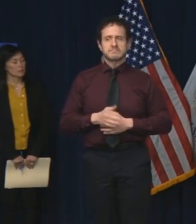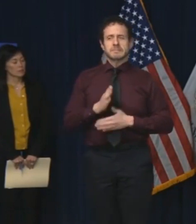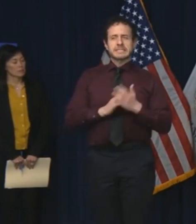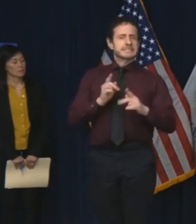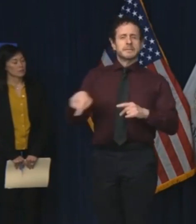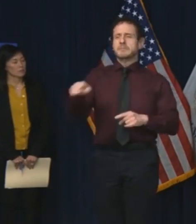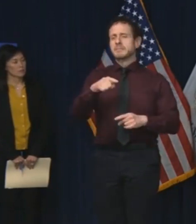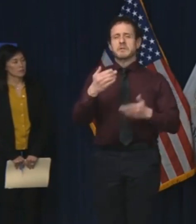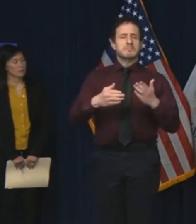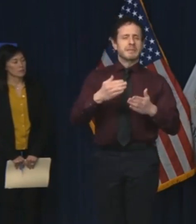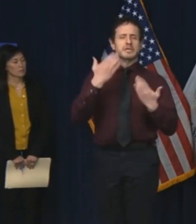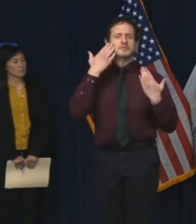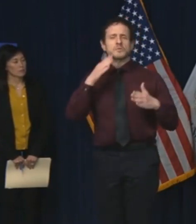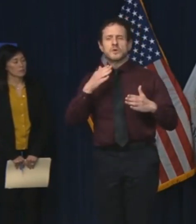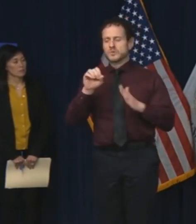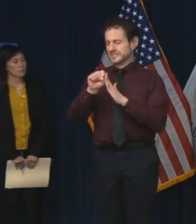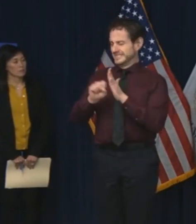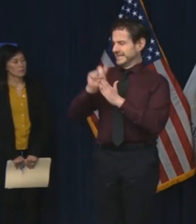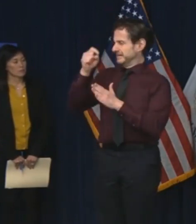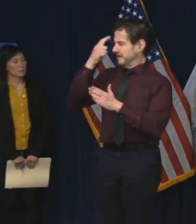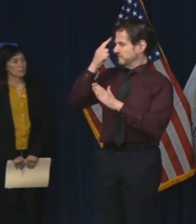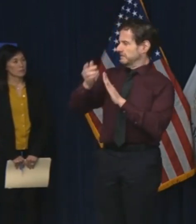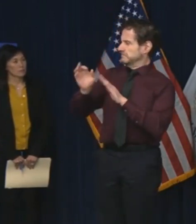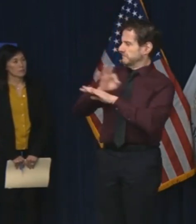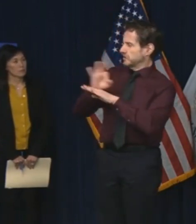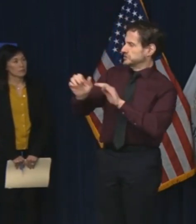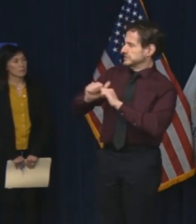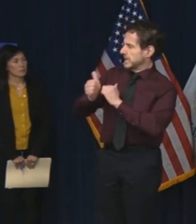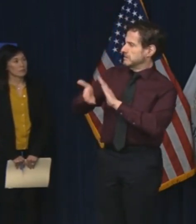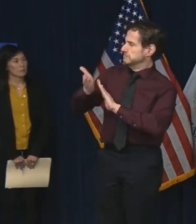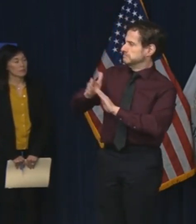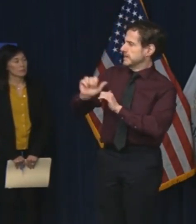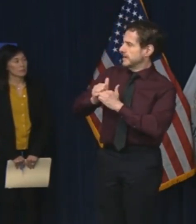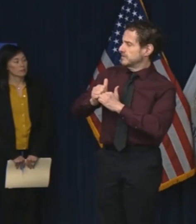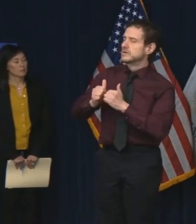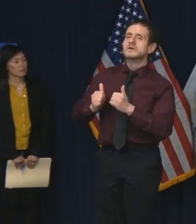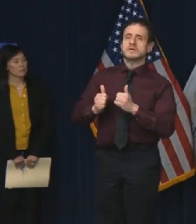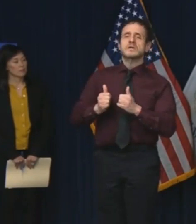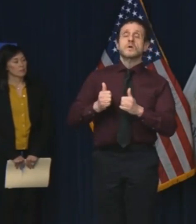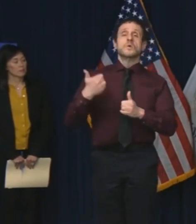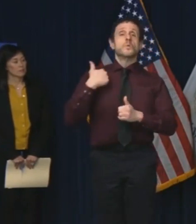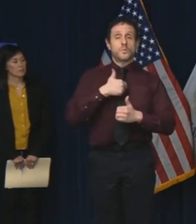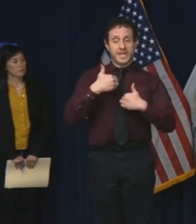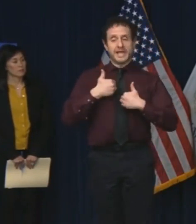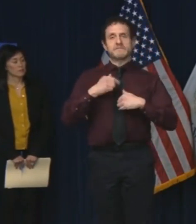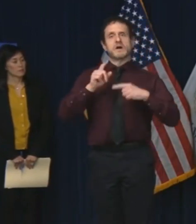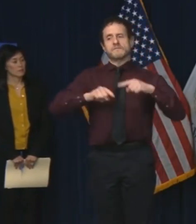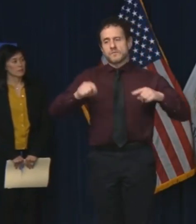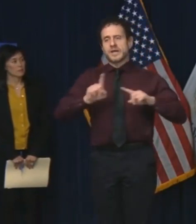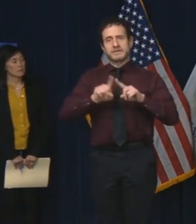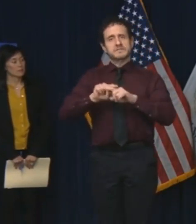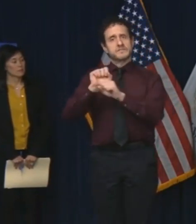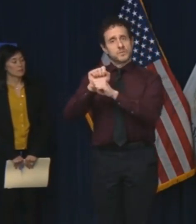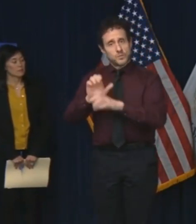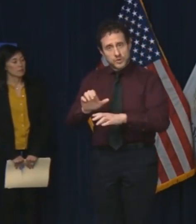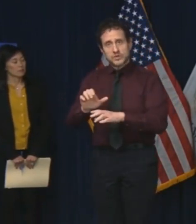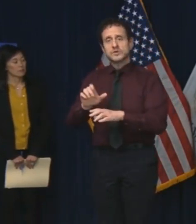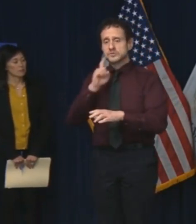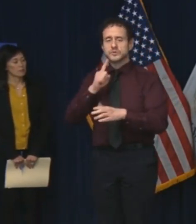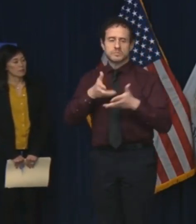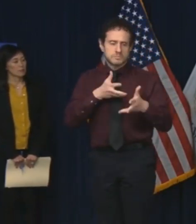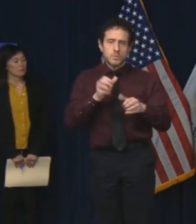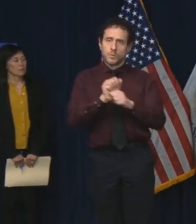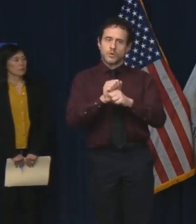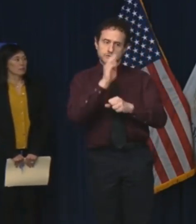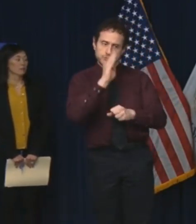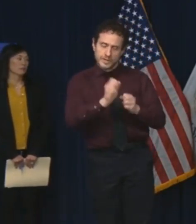government, there are frontline workers at these agencies who spend their days and nights caring for our most